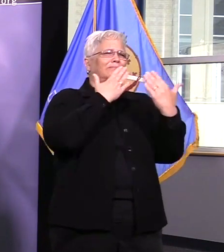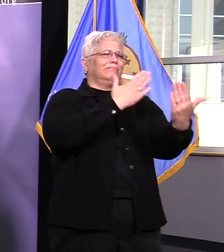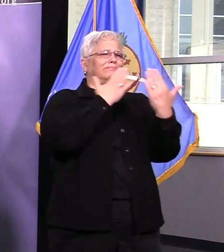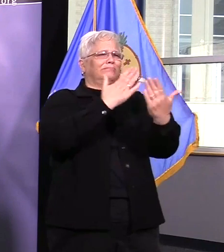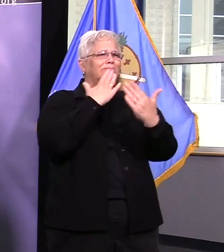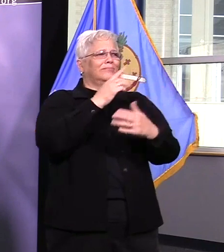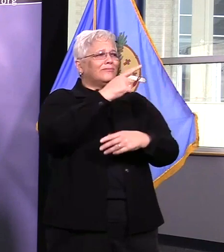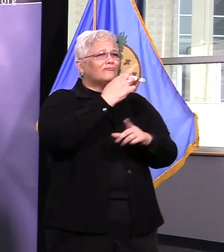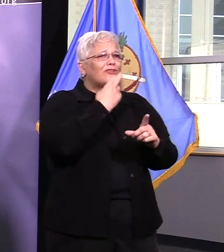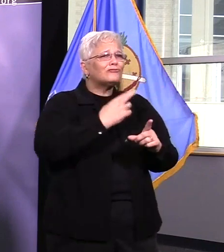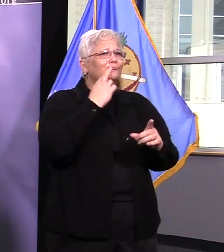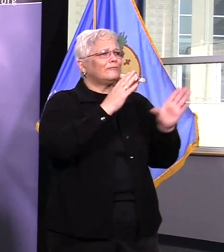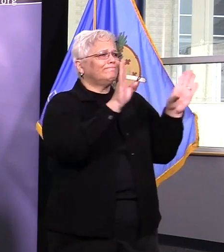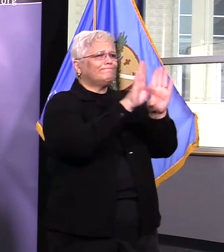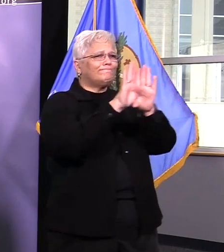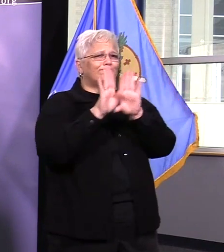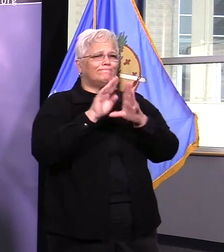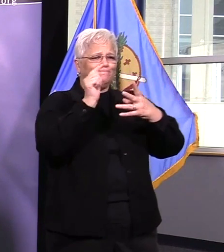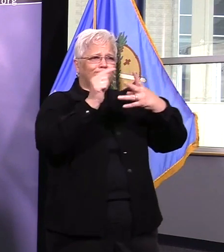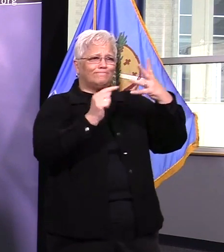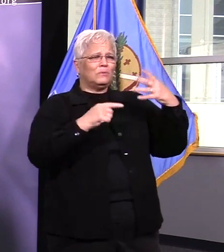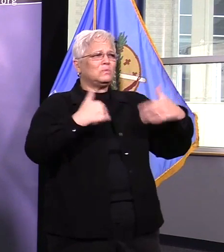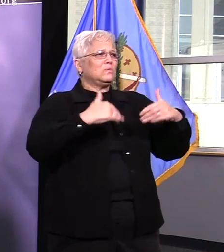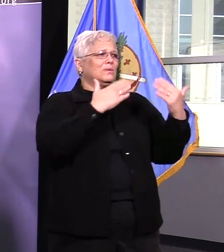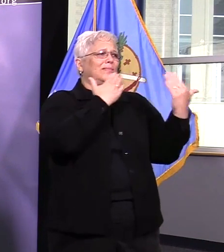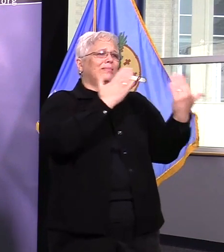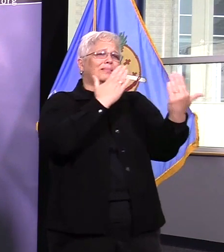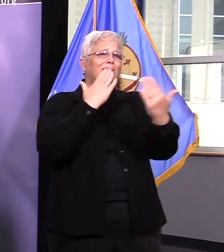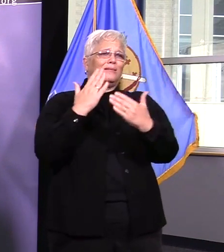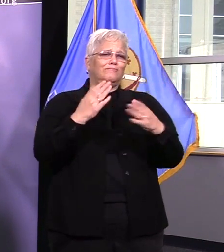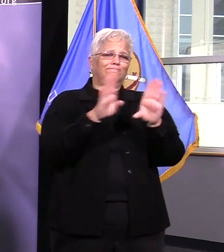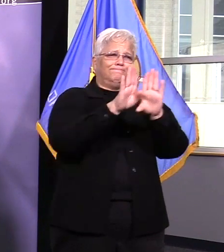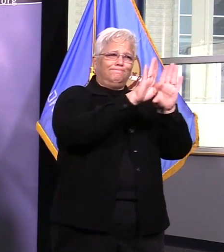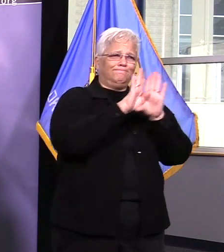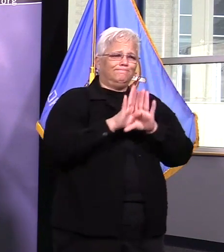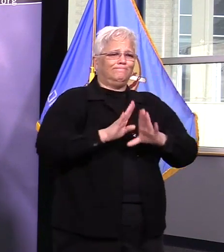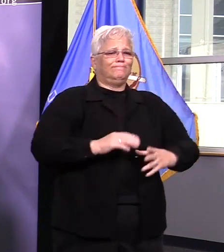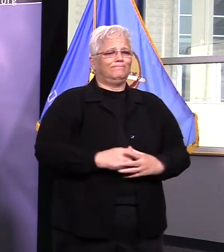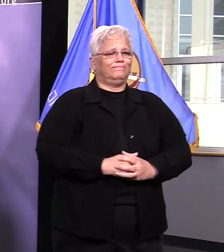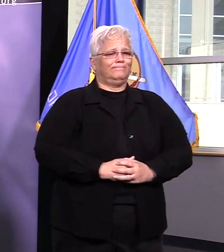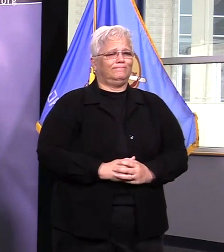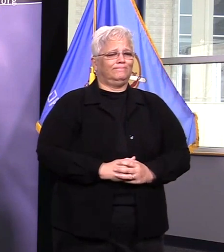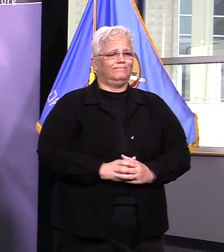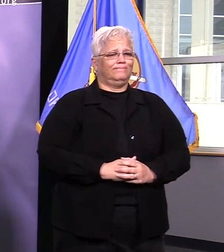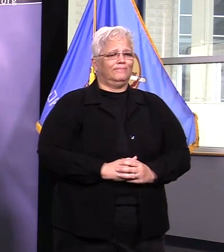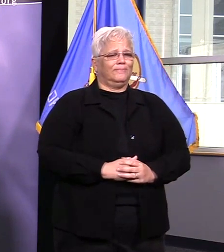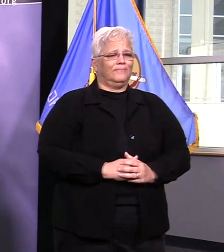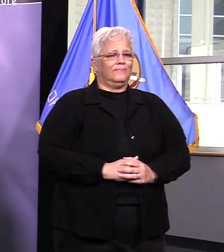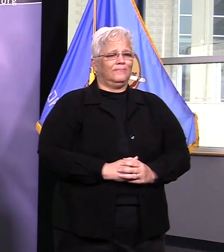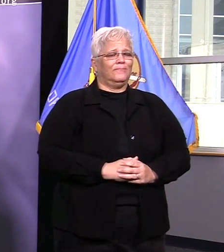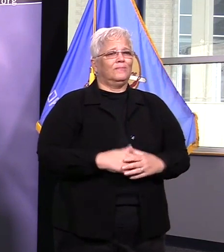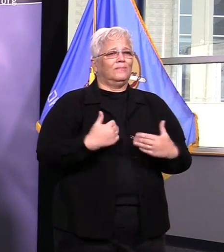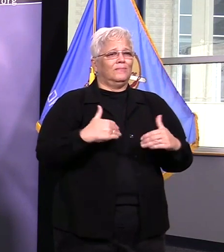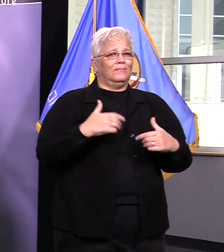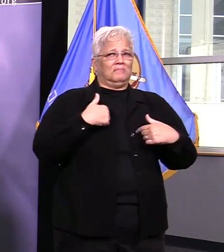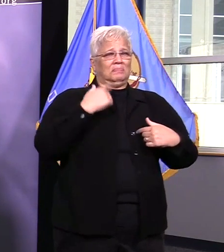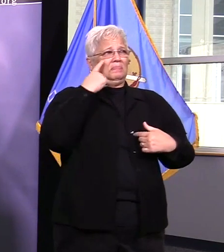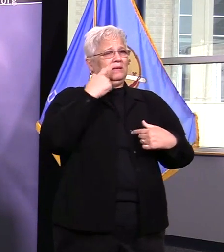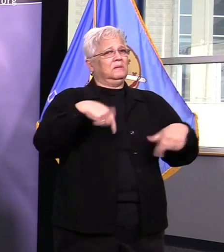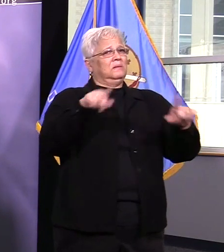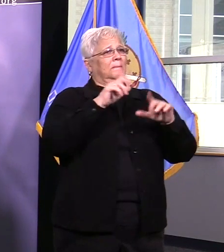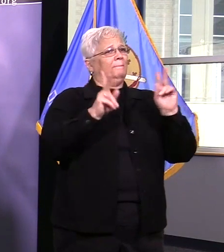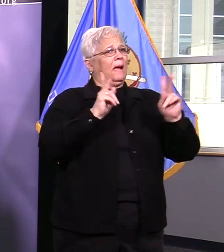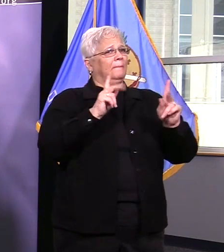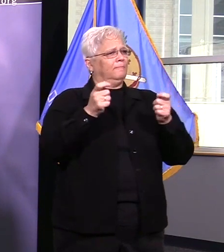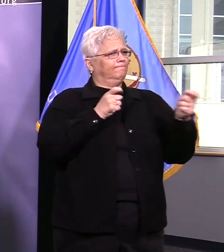community and I'm incredibly grateful for the way that people in Tulsa have handled this over the last week it's not something